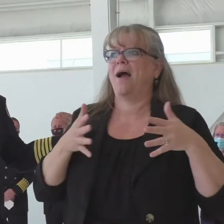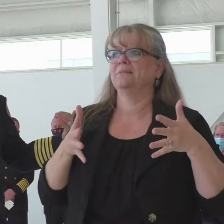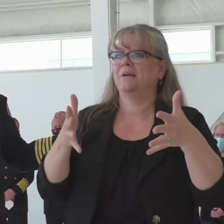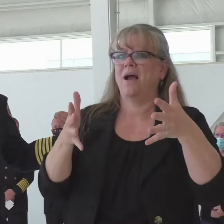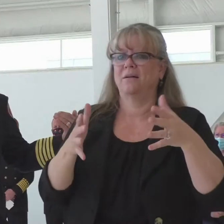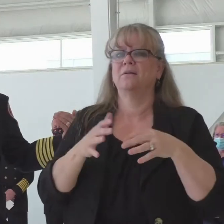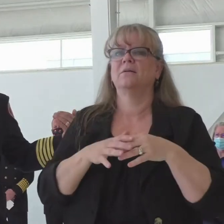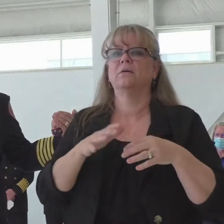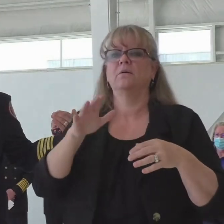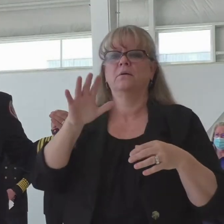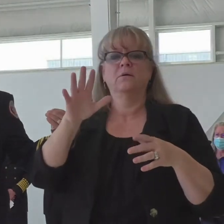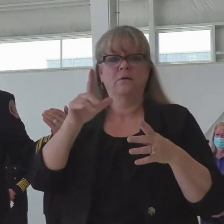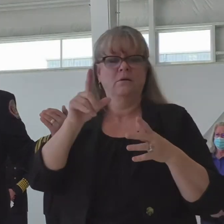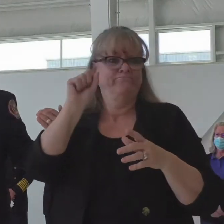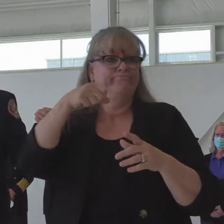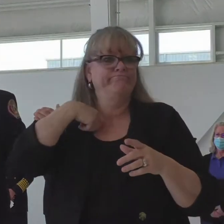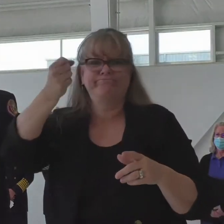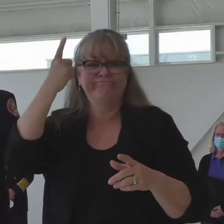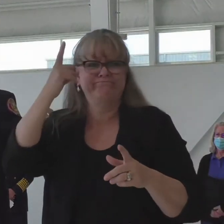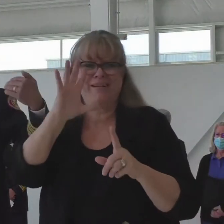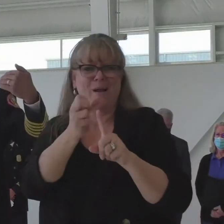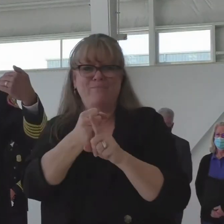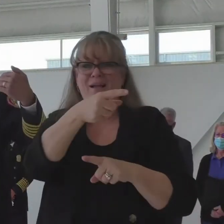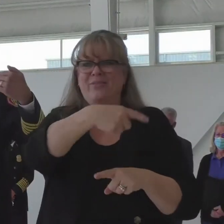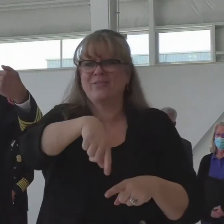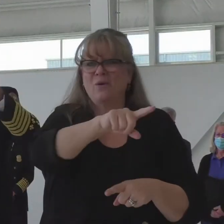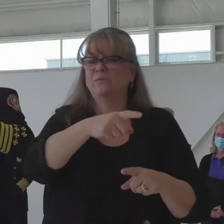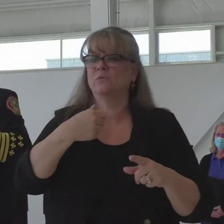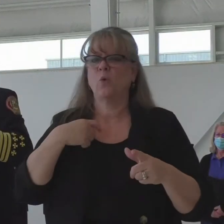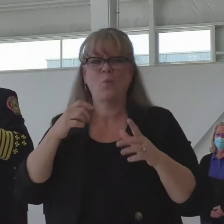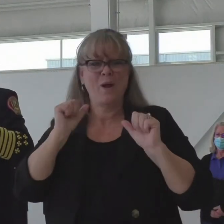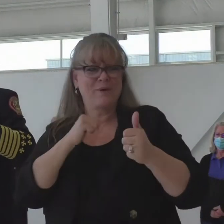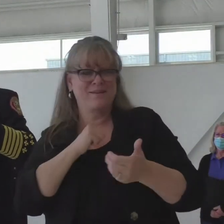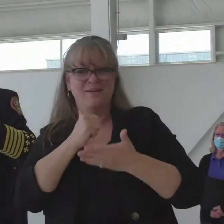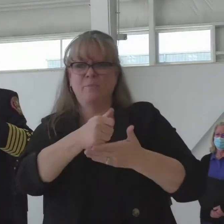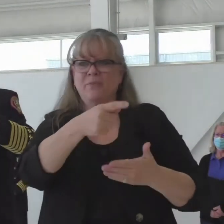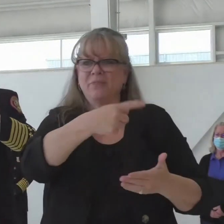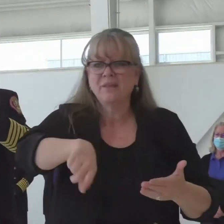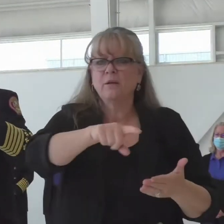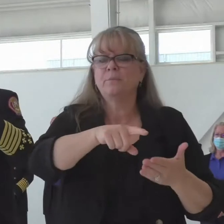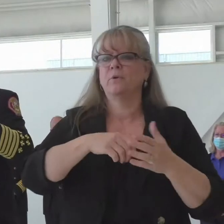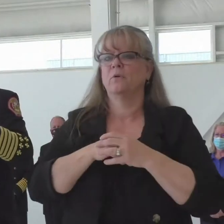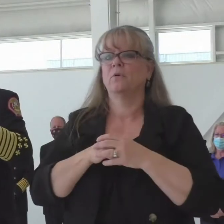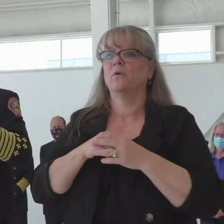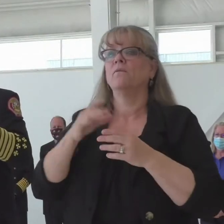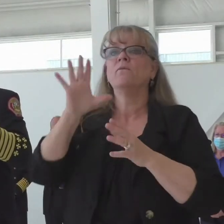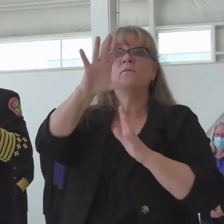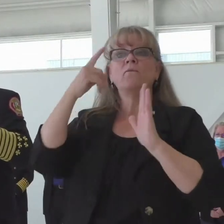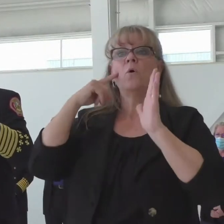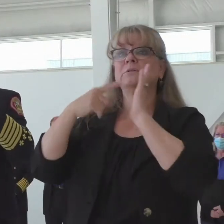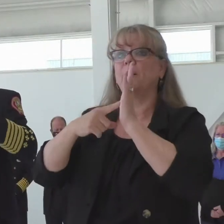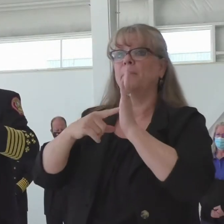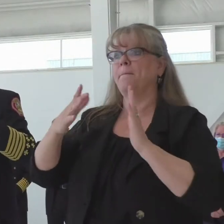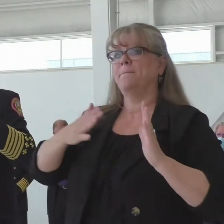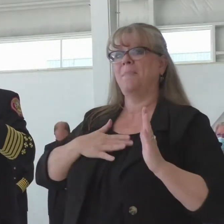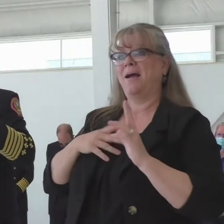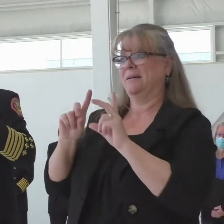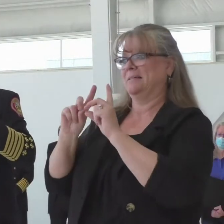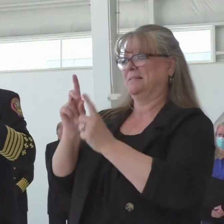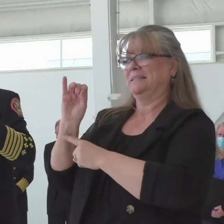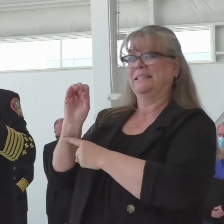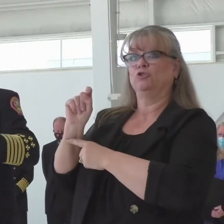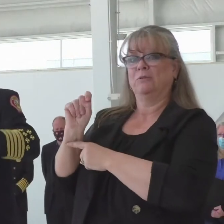capabilities to respond to these wildfires. My district, for example, was looking at a 20% reduction in paid